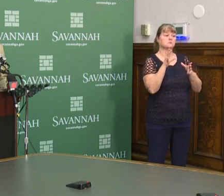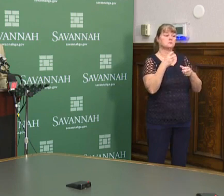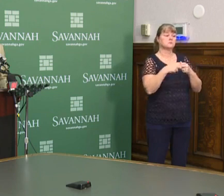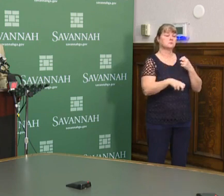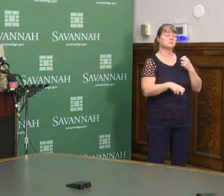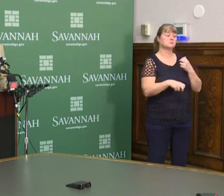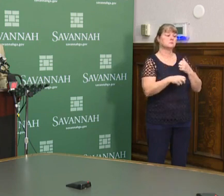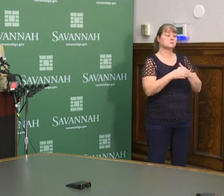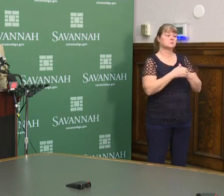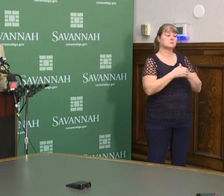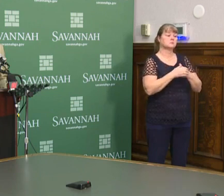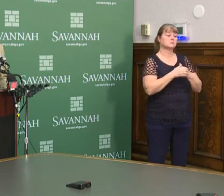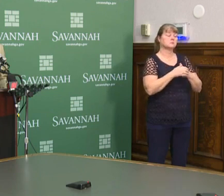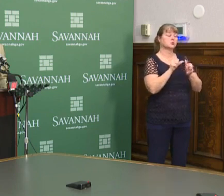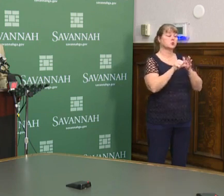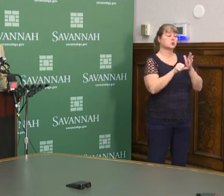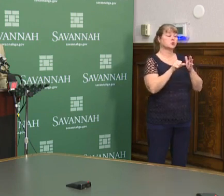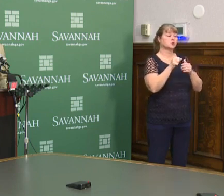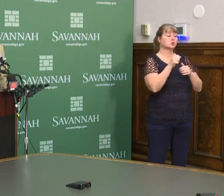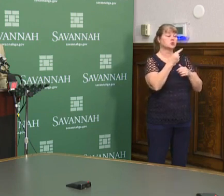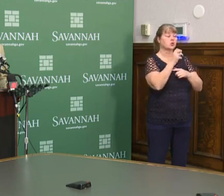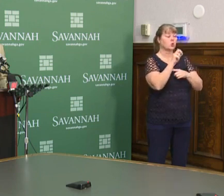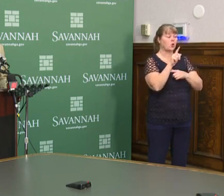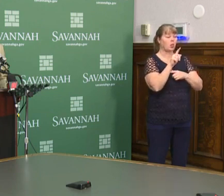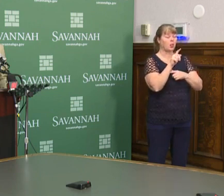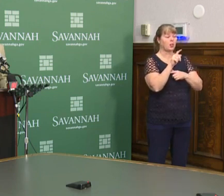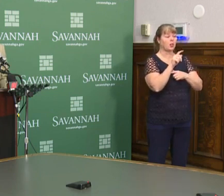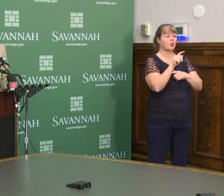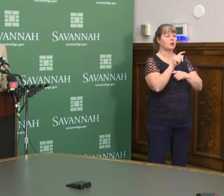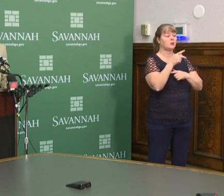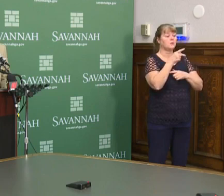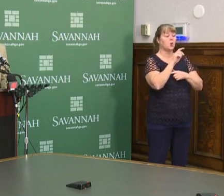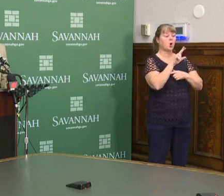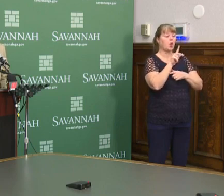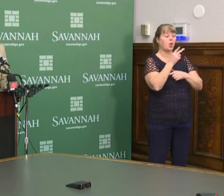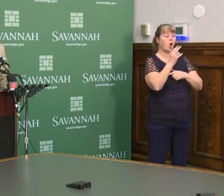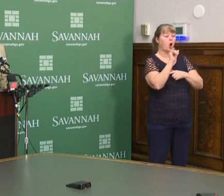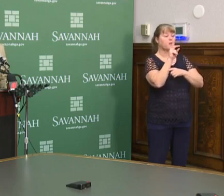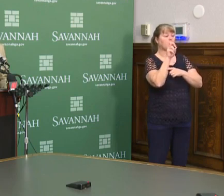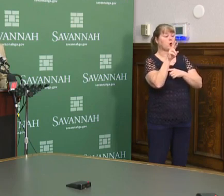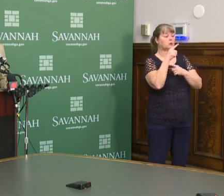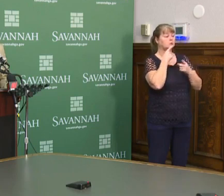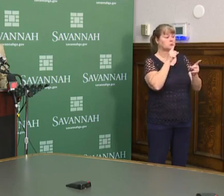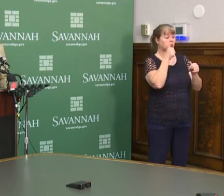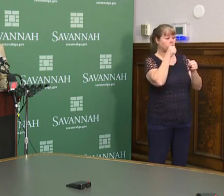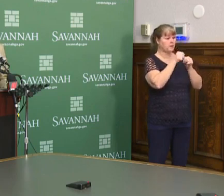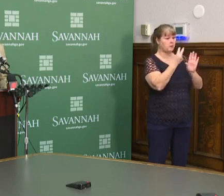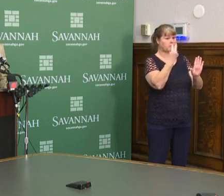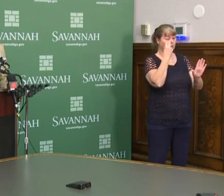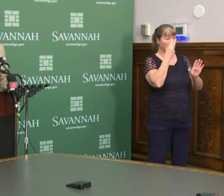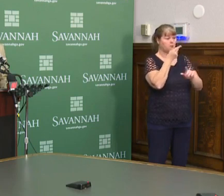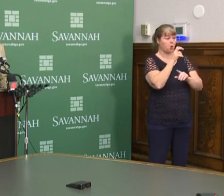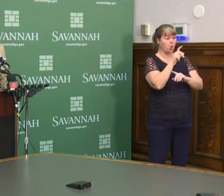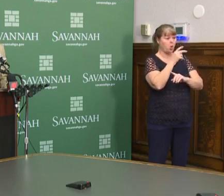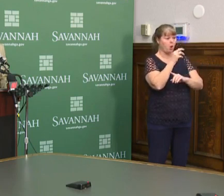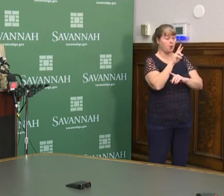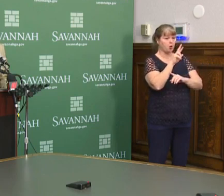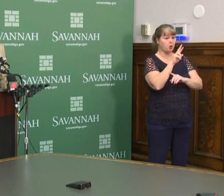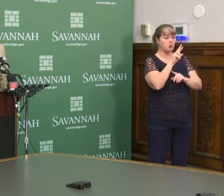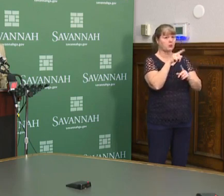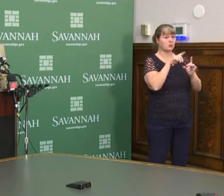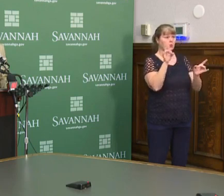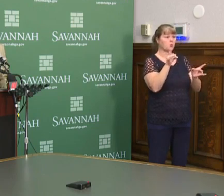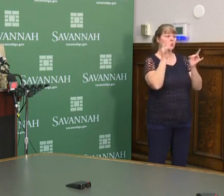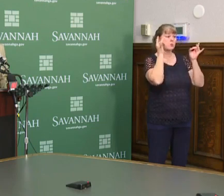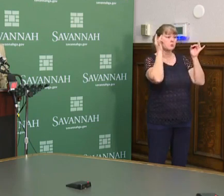hard. Um, the surgeon general referred to it as a Pearl Harbor, so to speak. And for those of remember Pearl Harbor, you know, that was a